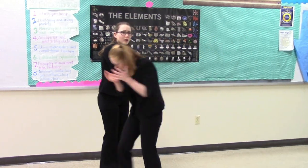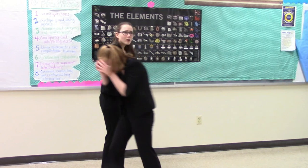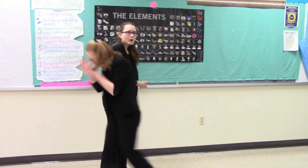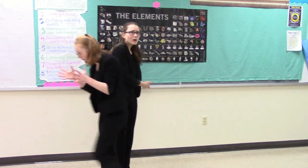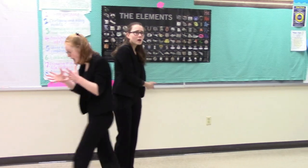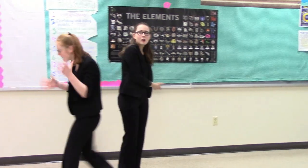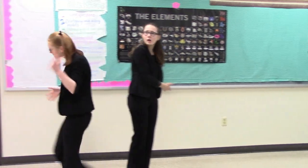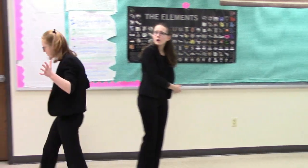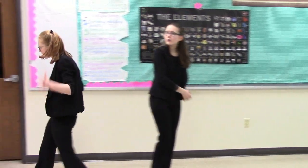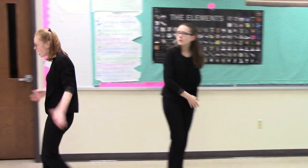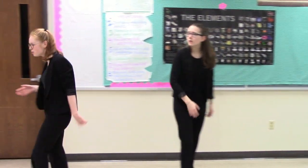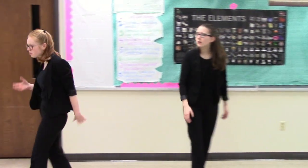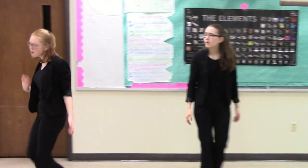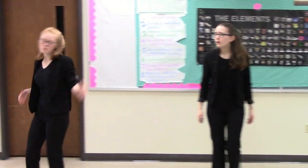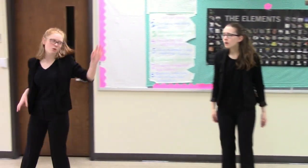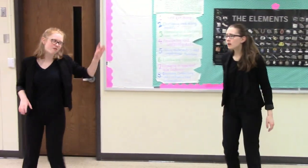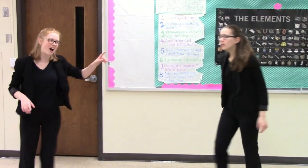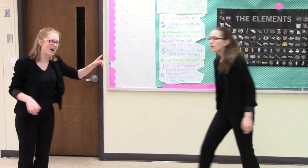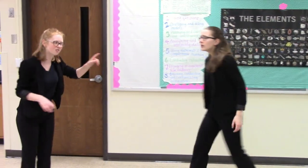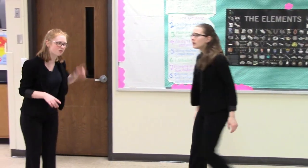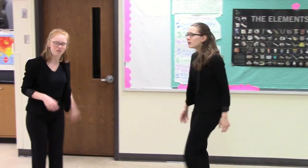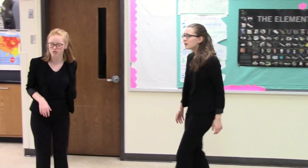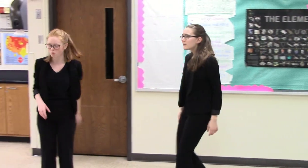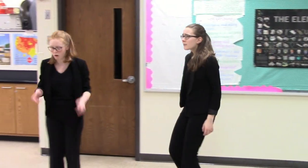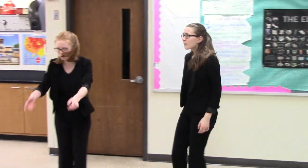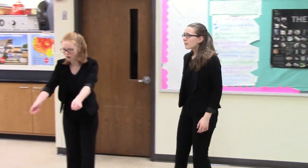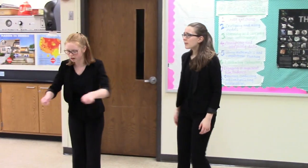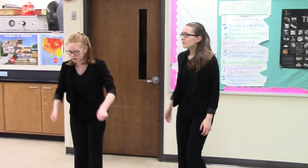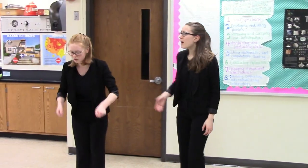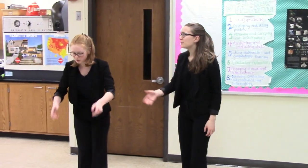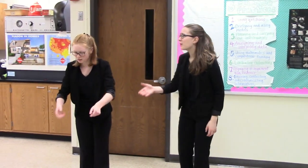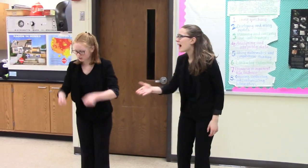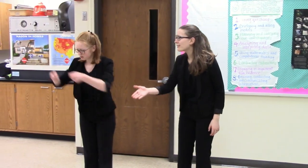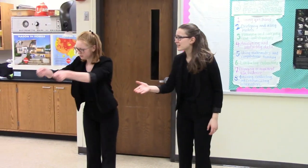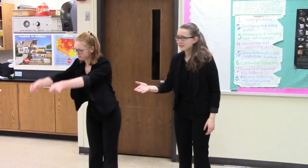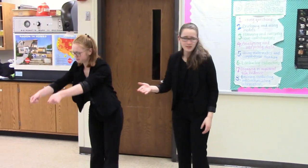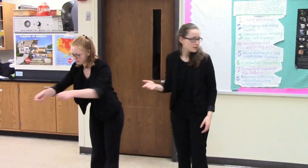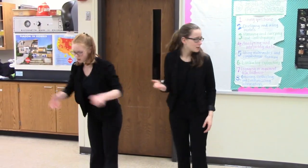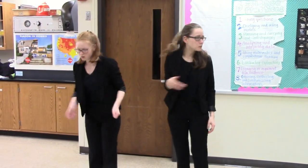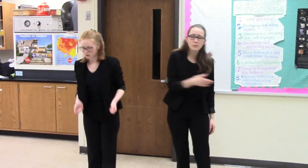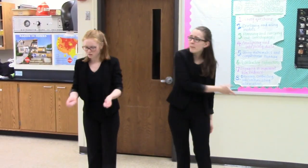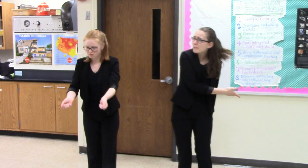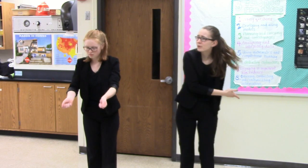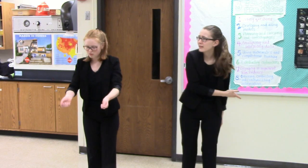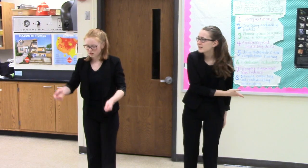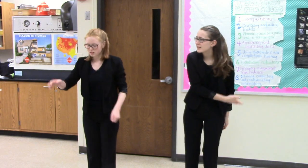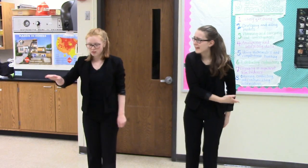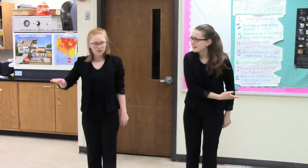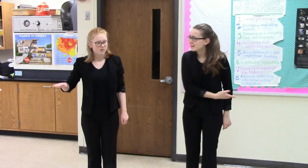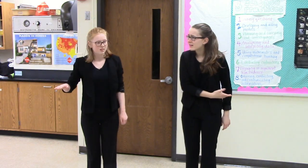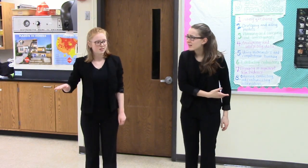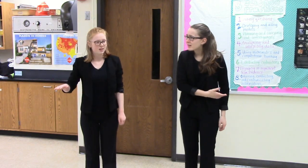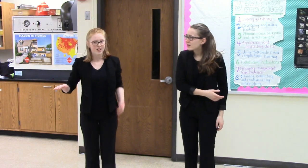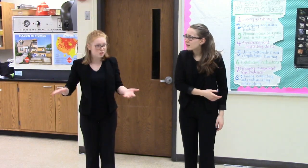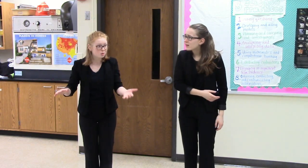I didn't. I would remember if I had turned the water on. Mom, you have to remember these things. I do.